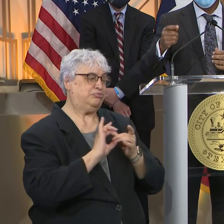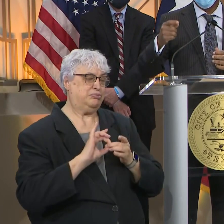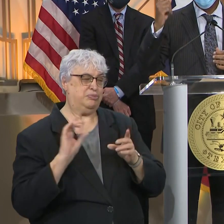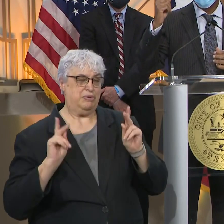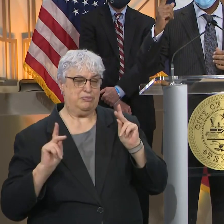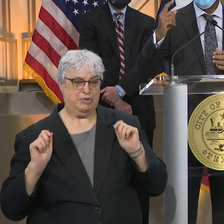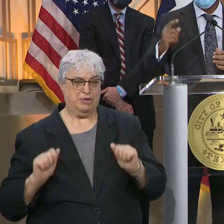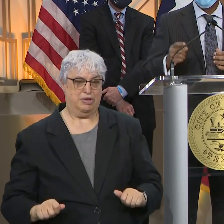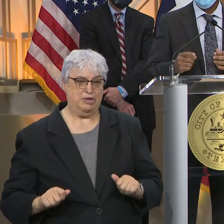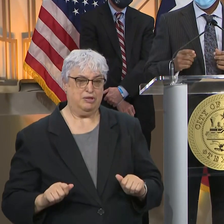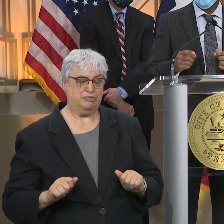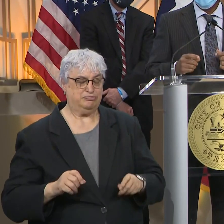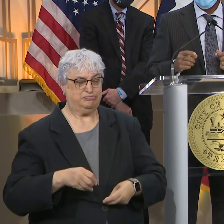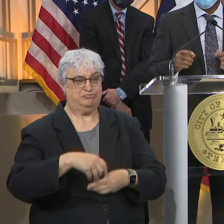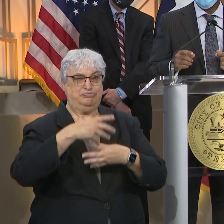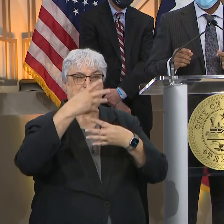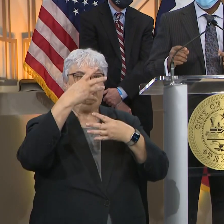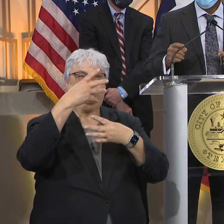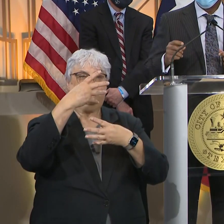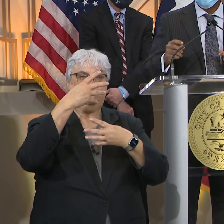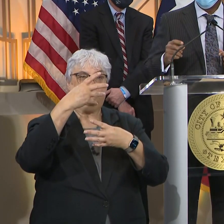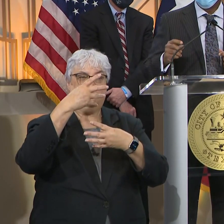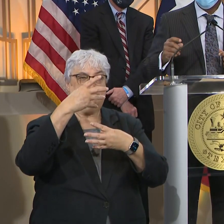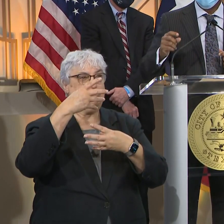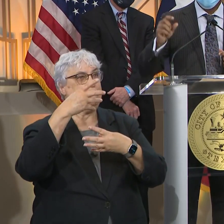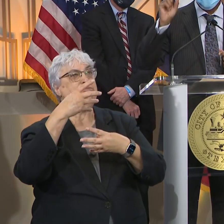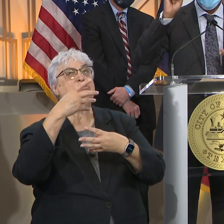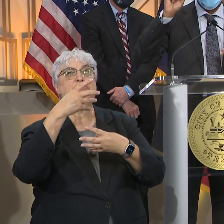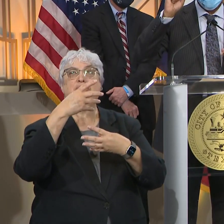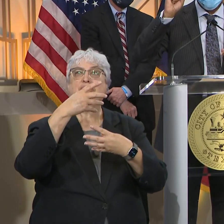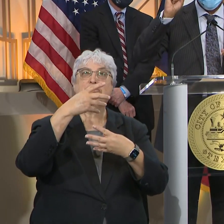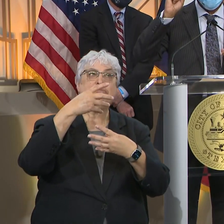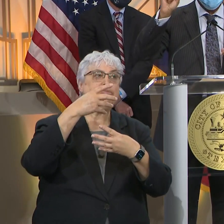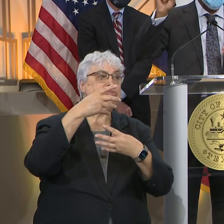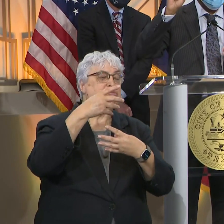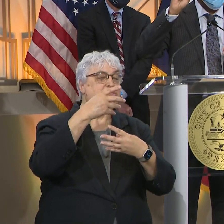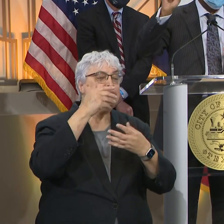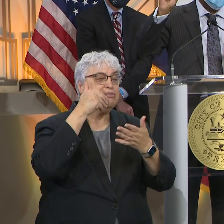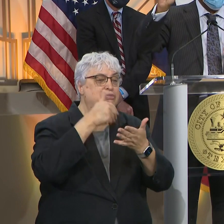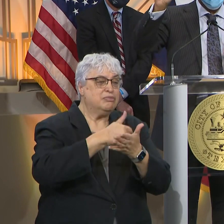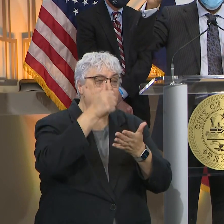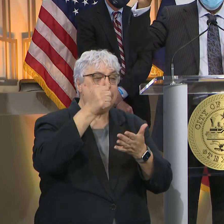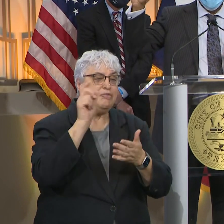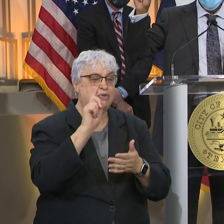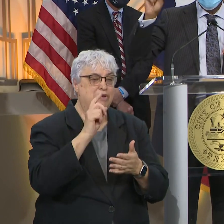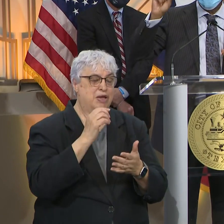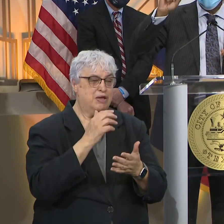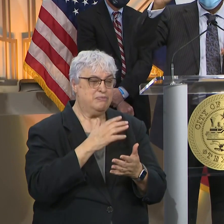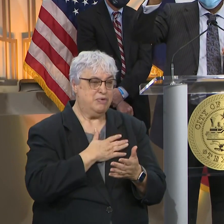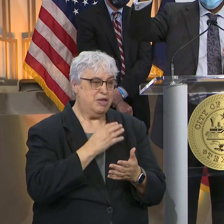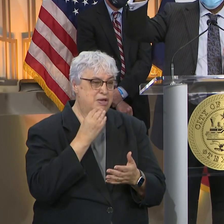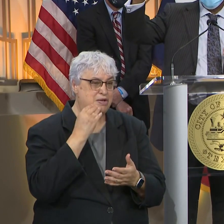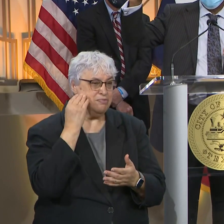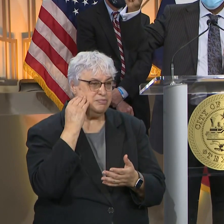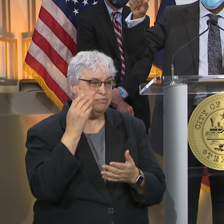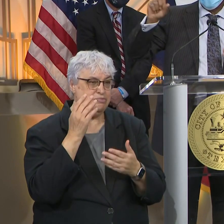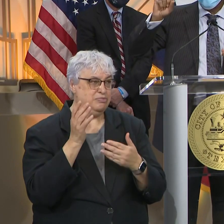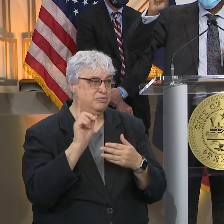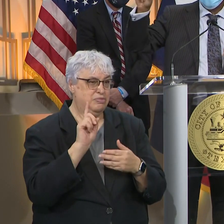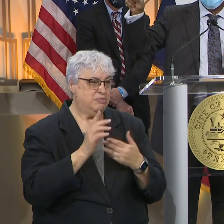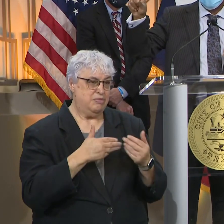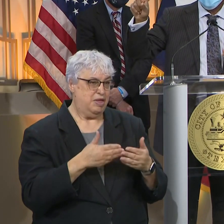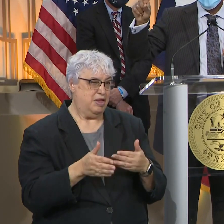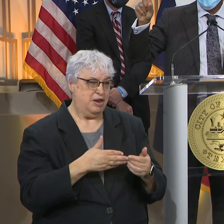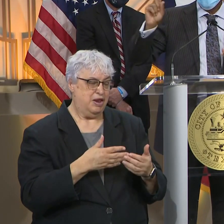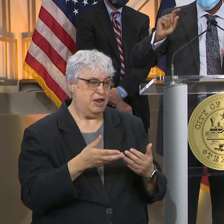go online and look at the closest provider to you, any place in Houston,